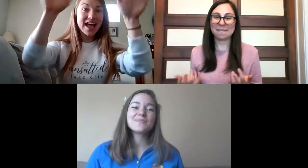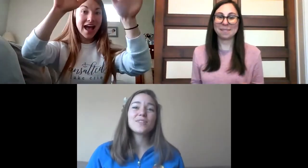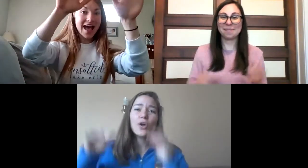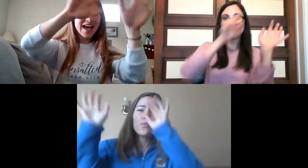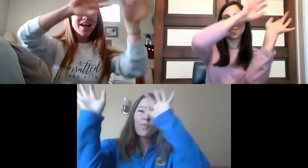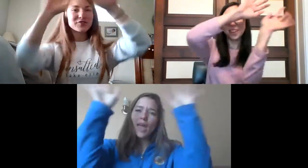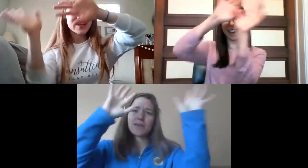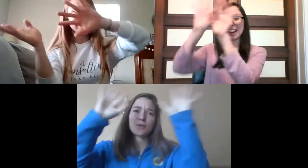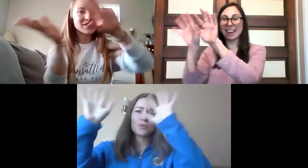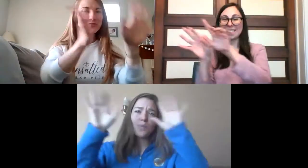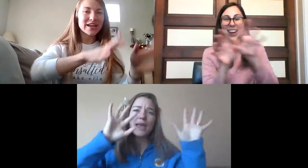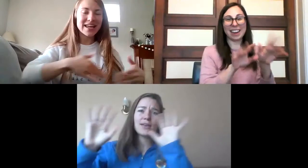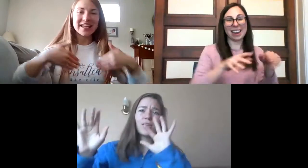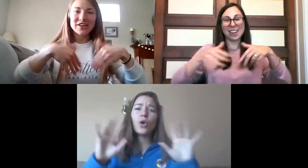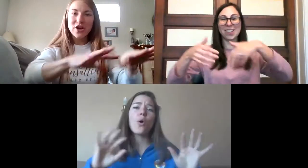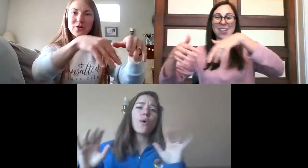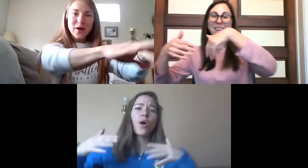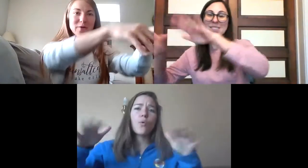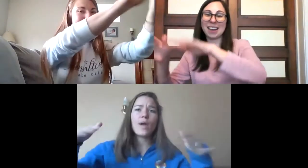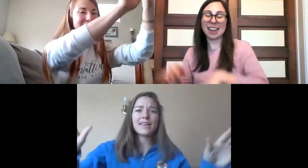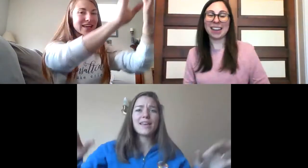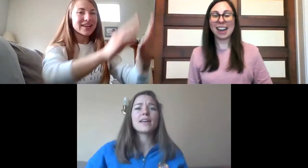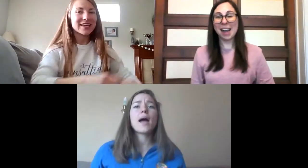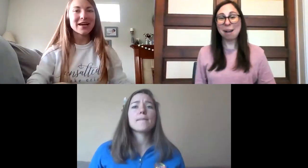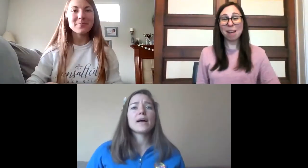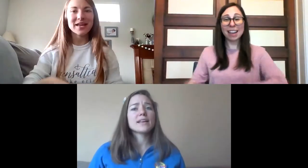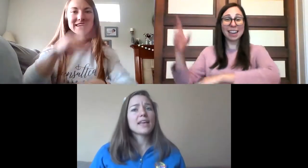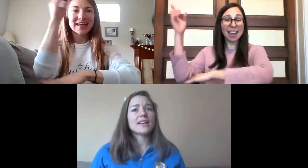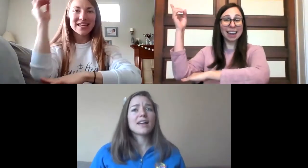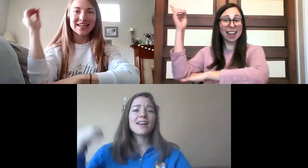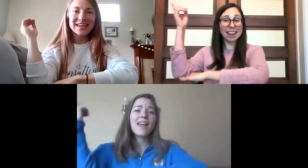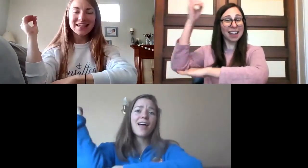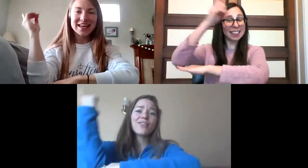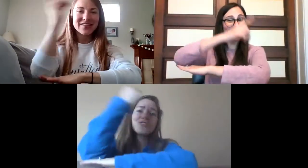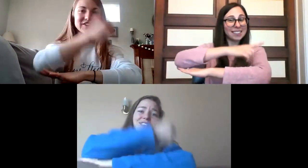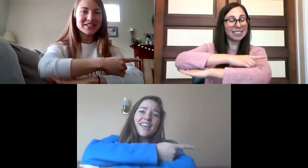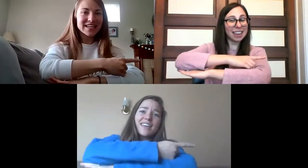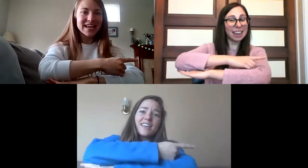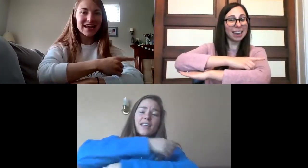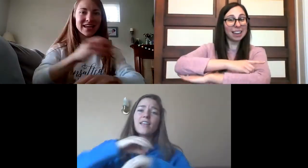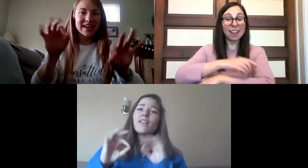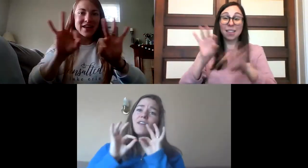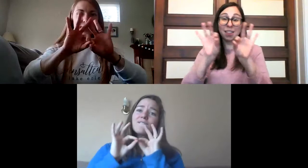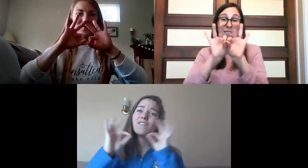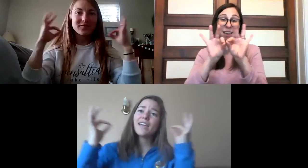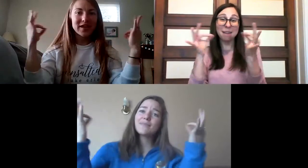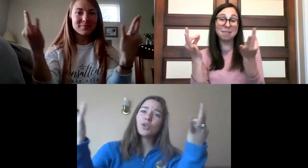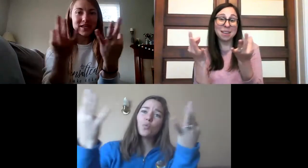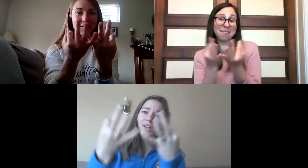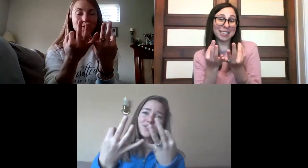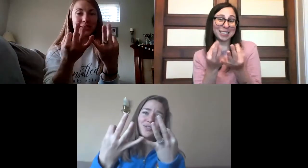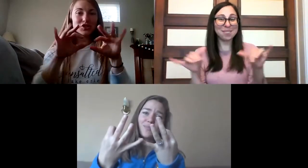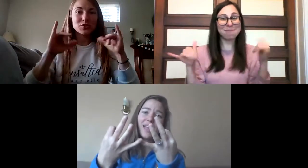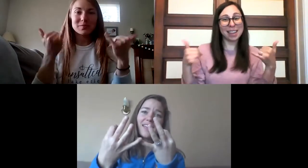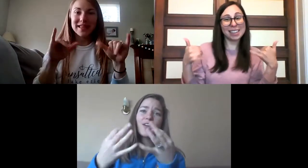rain rain rain go away come again another day all the family